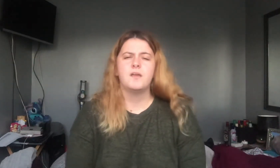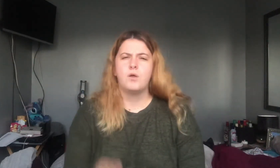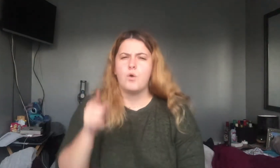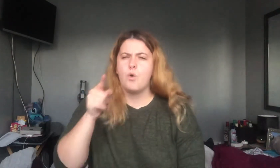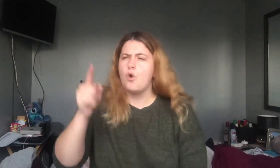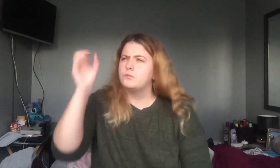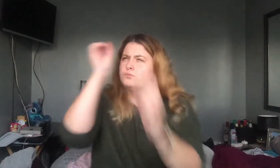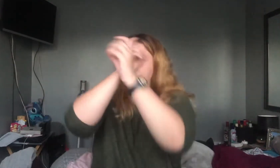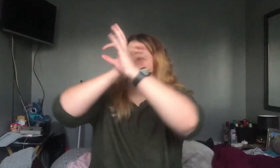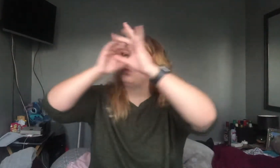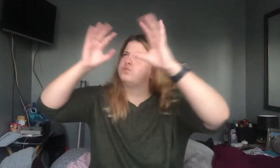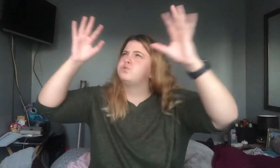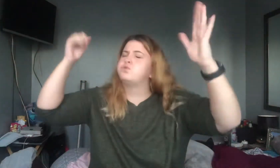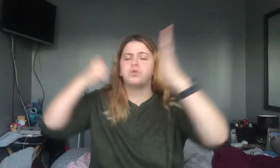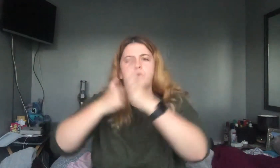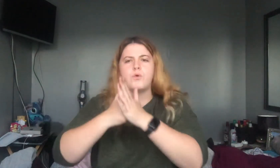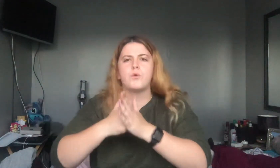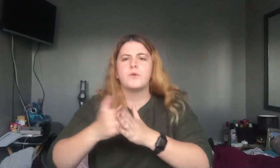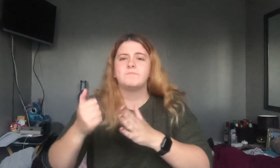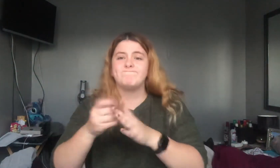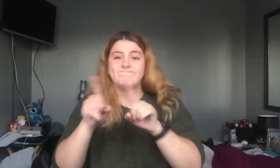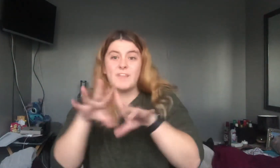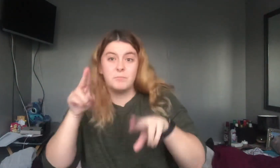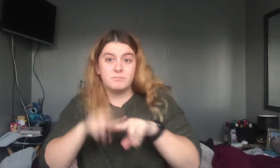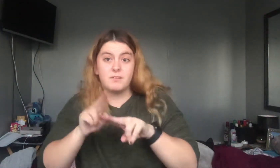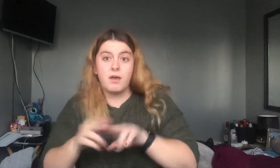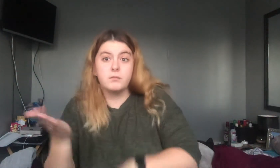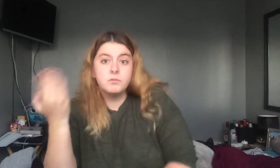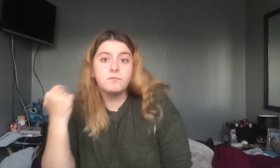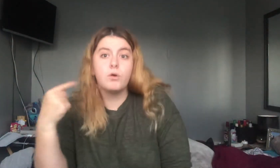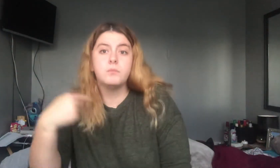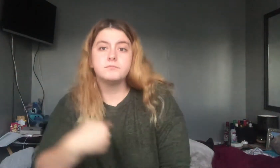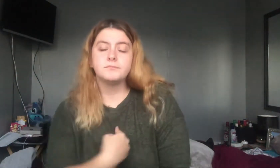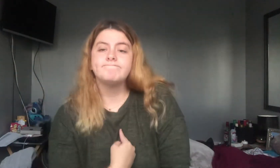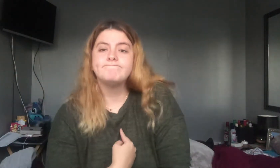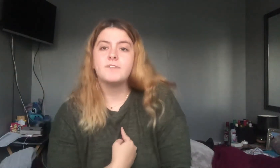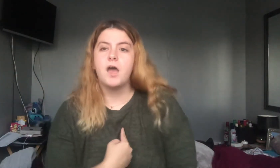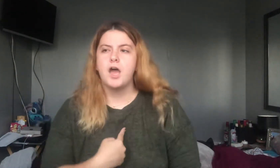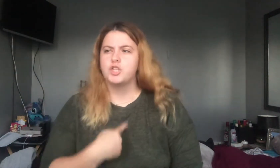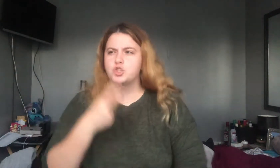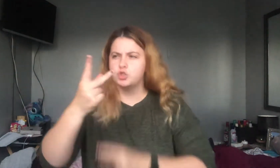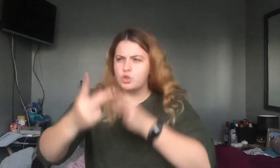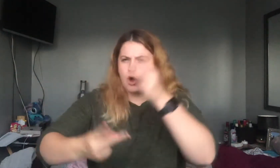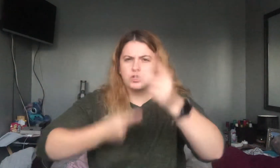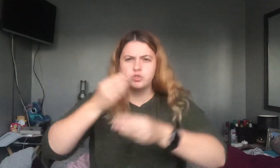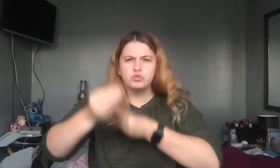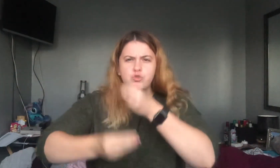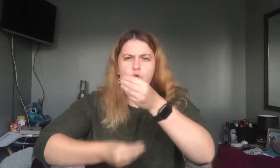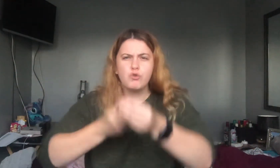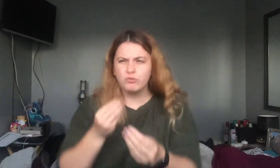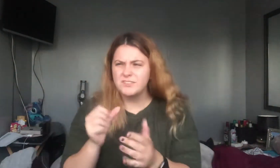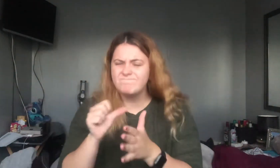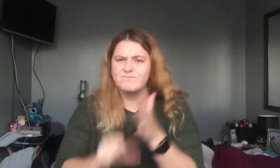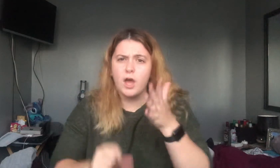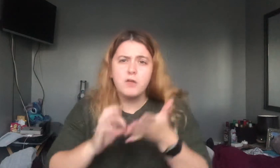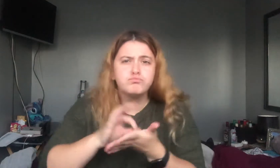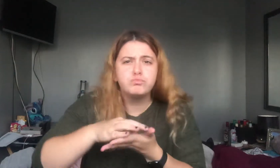I always had that dream like my daddy before me. So I started writing songs, I started writing